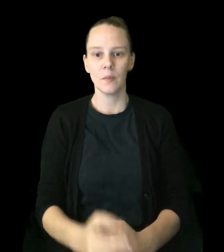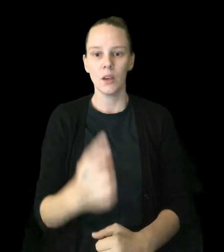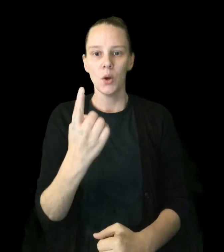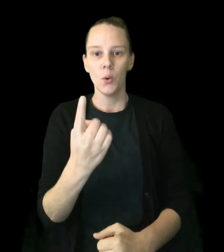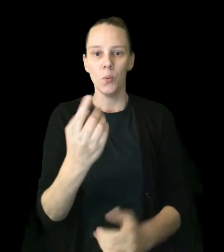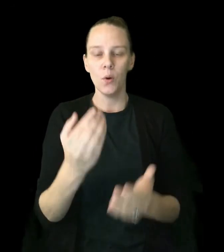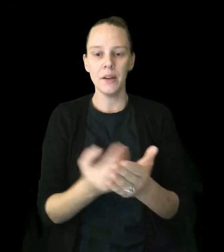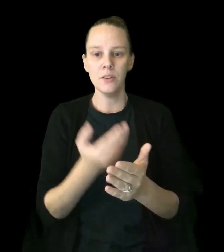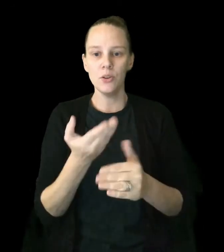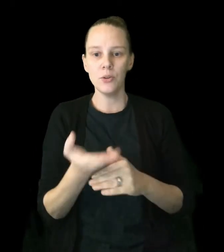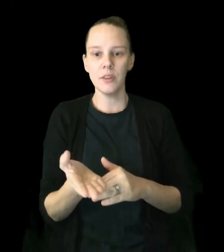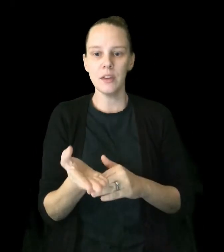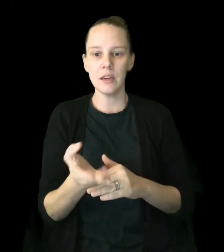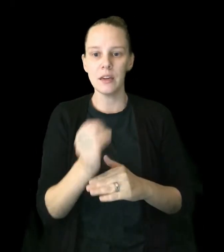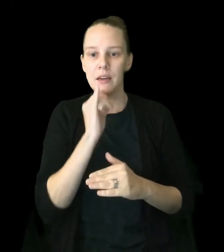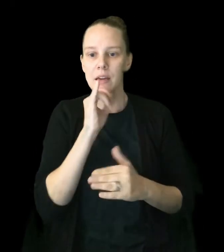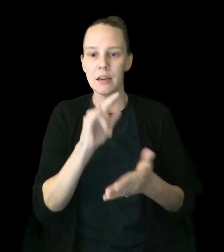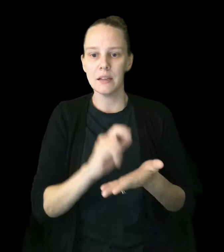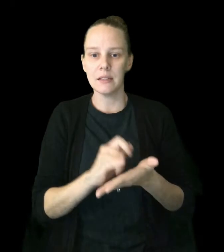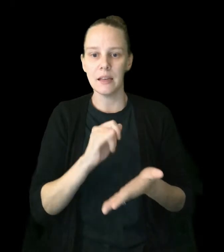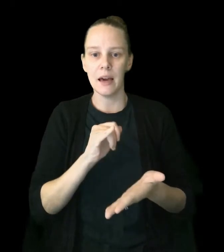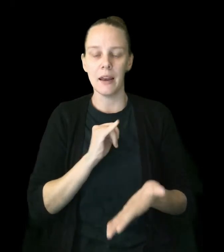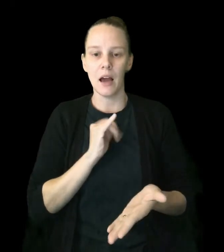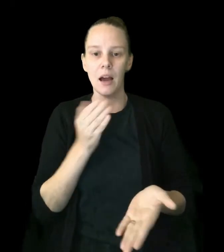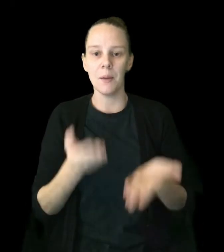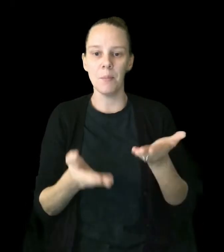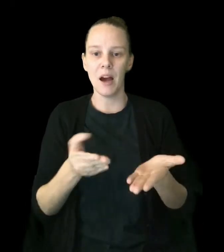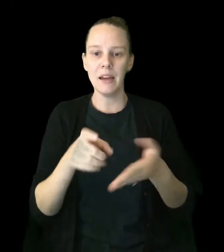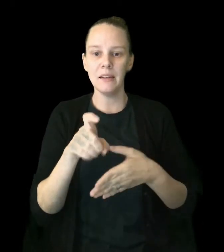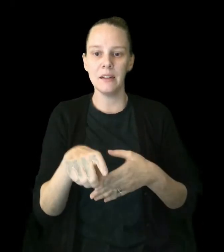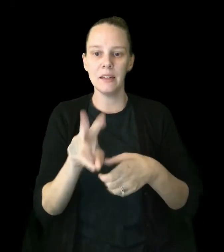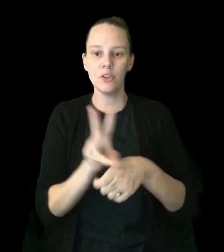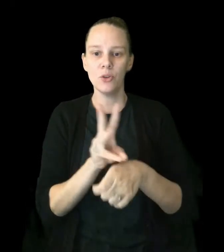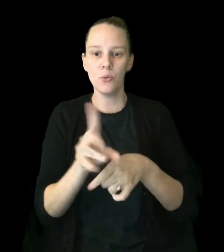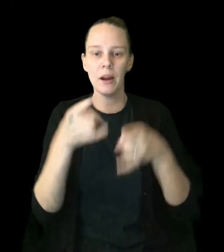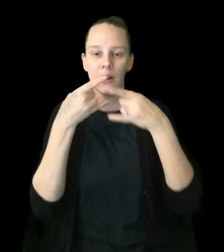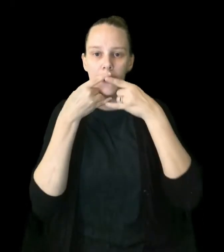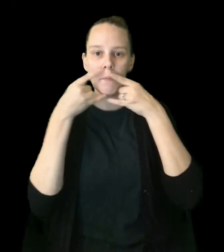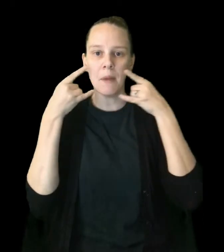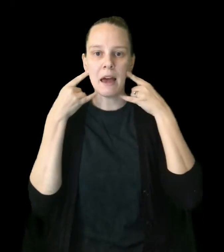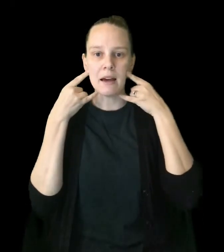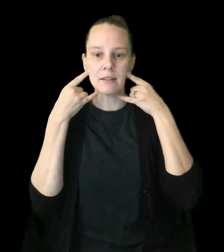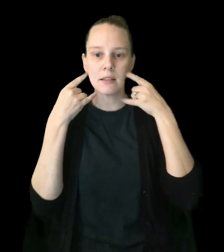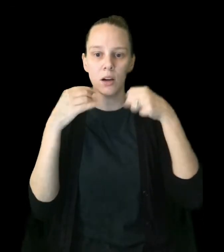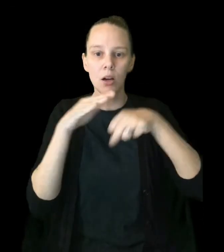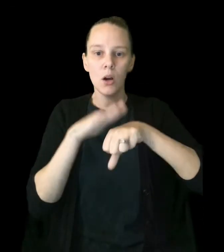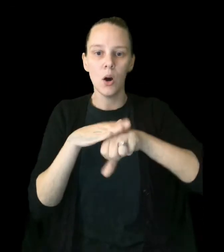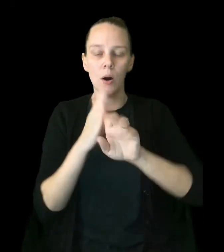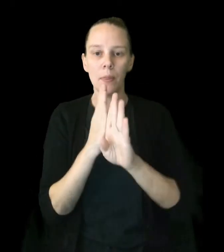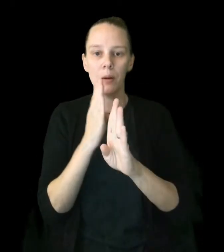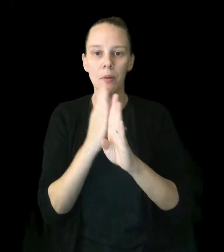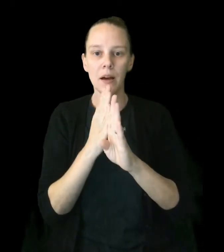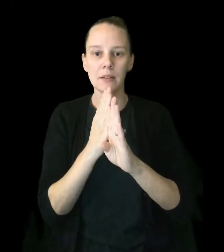One new thing is that I might need to wear a mask on the bus.